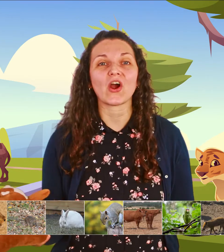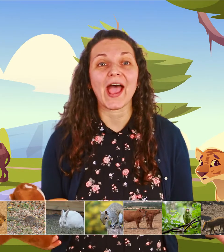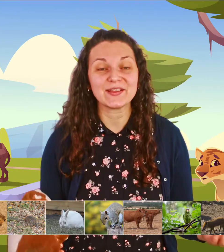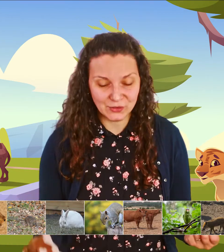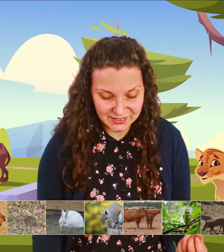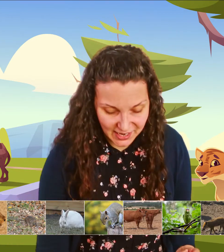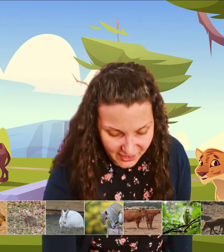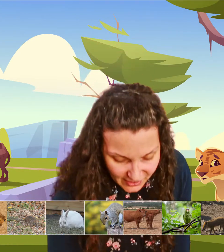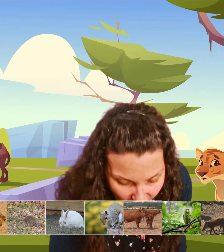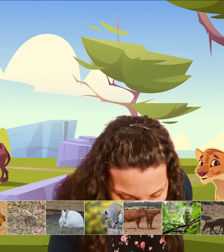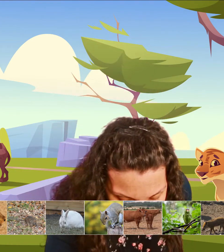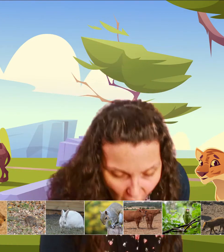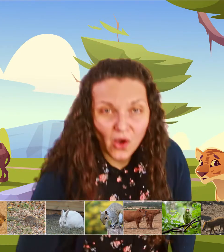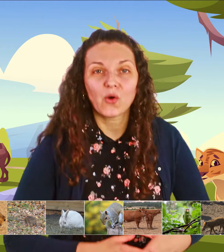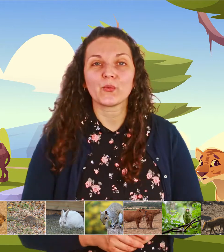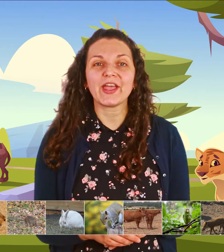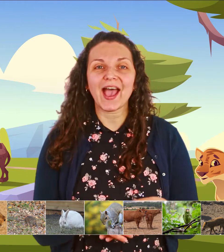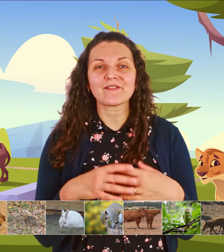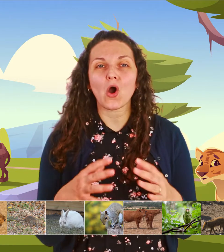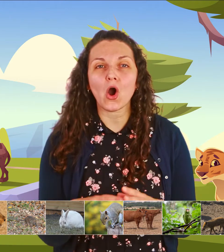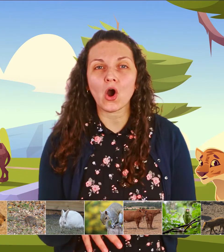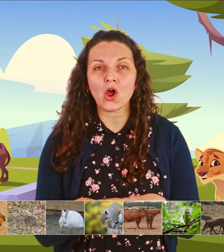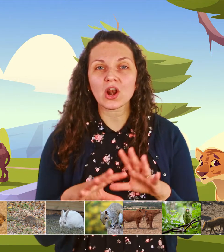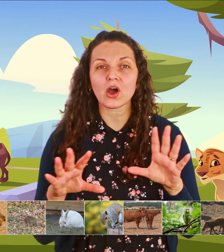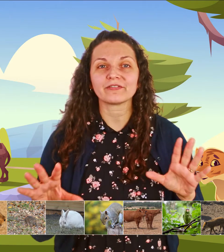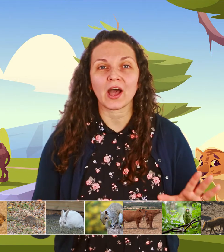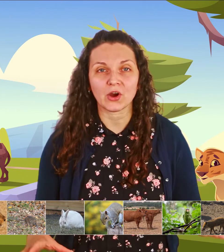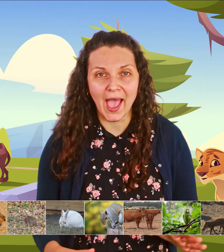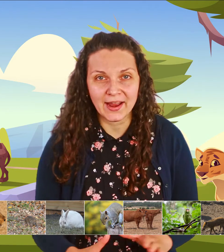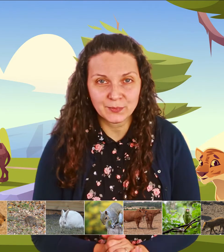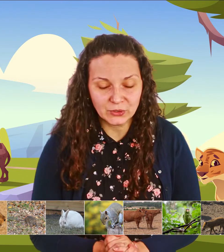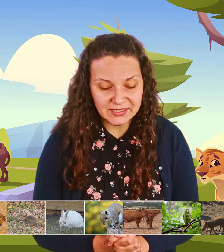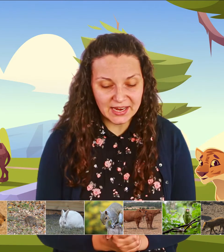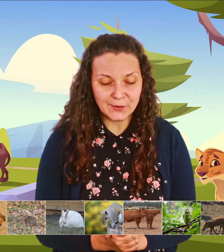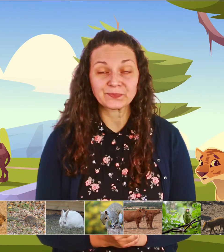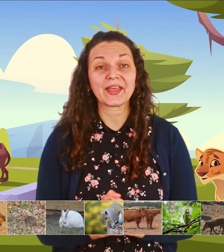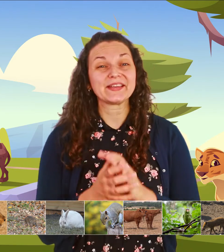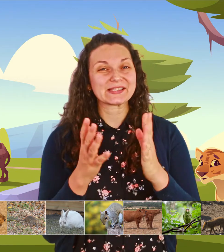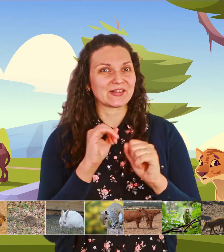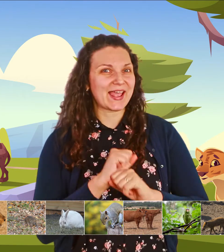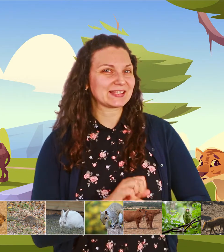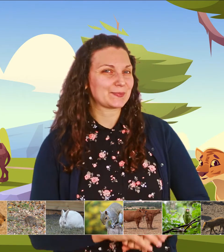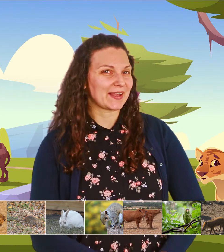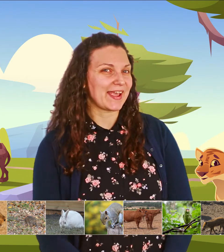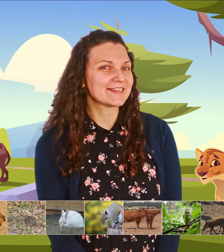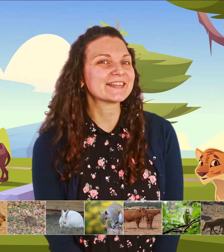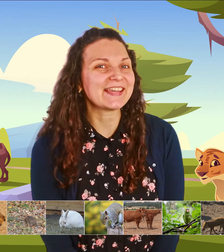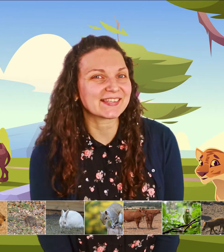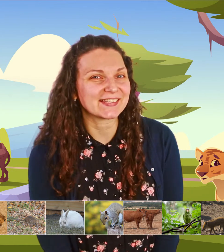our animals here we have all of our animals here so let's play the guessing